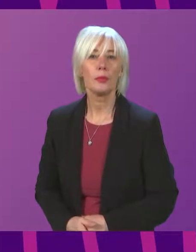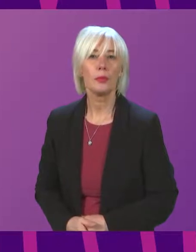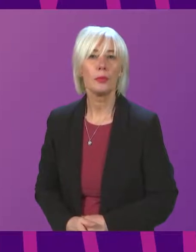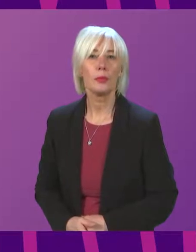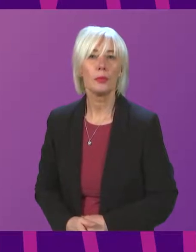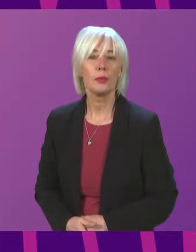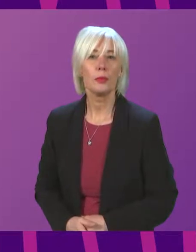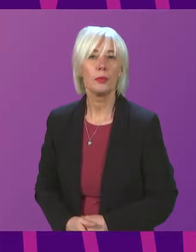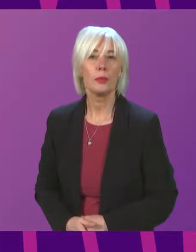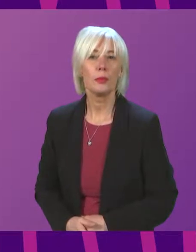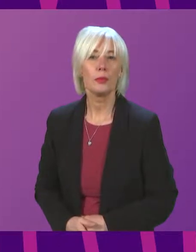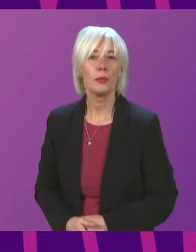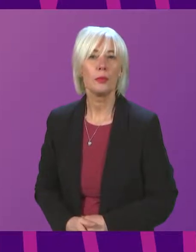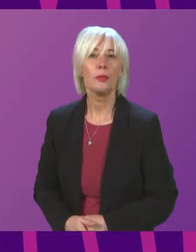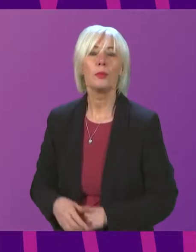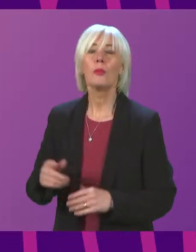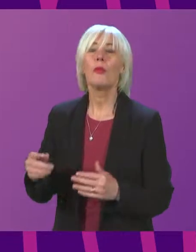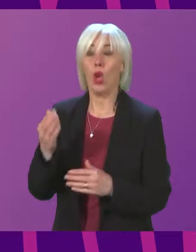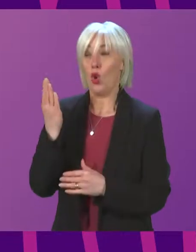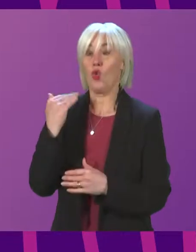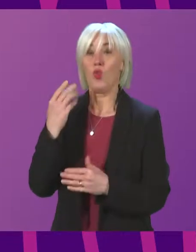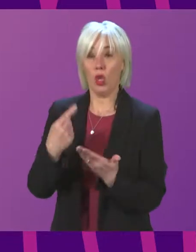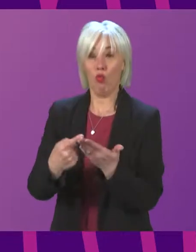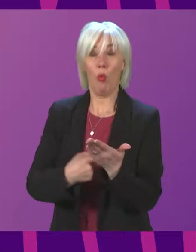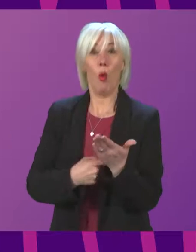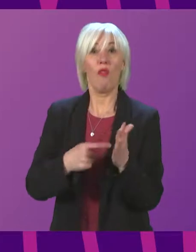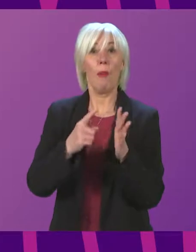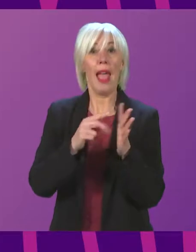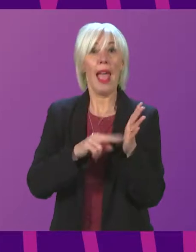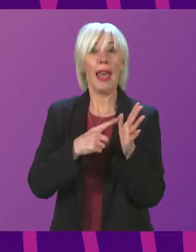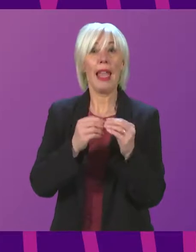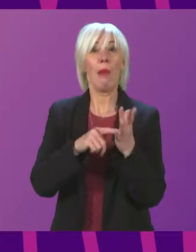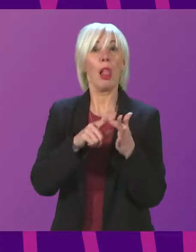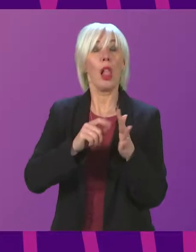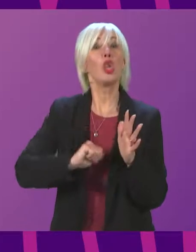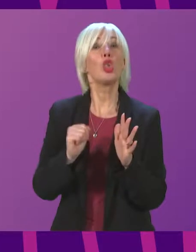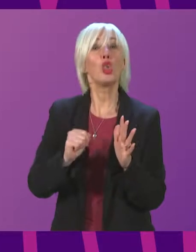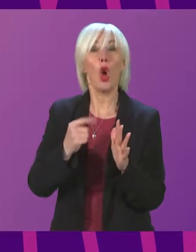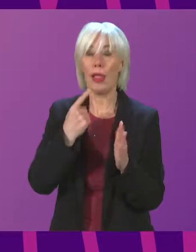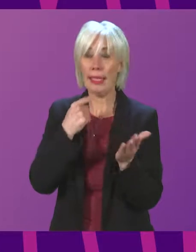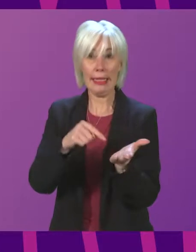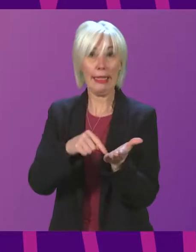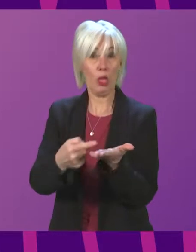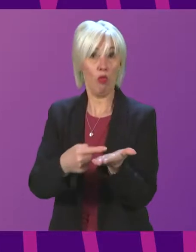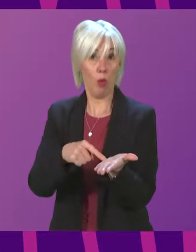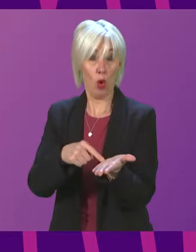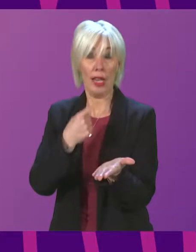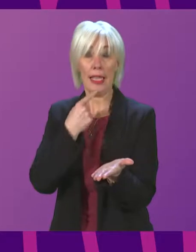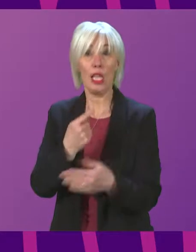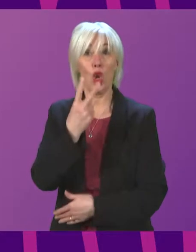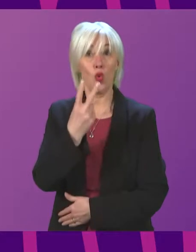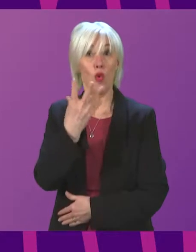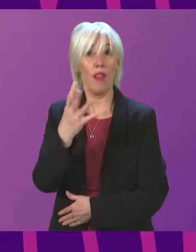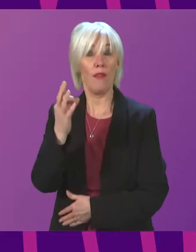The response is to a recent report by Enable Scotland that highlights that over 250 people